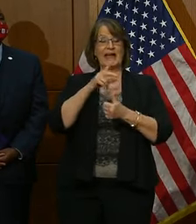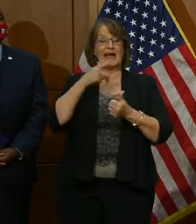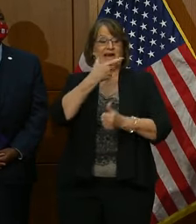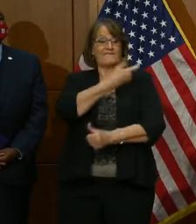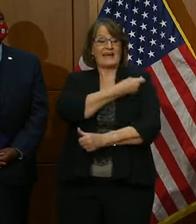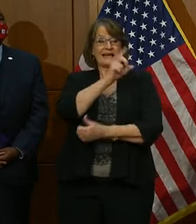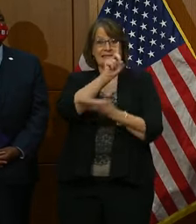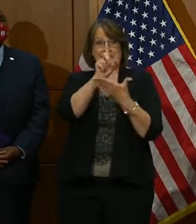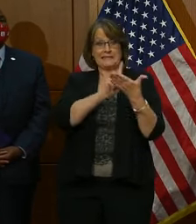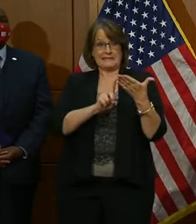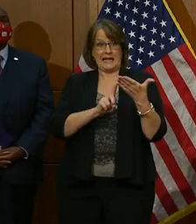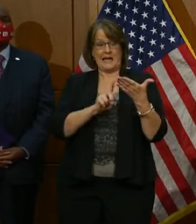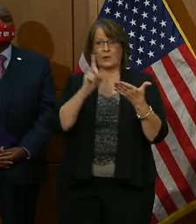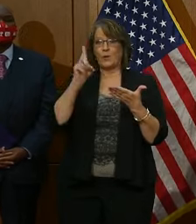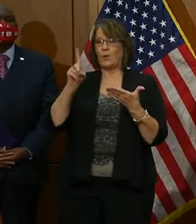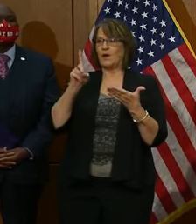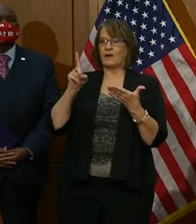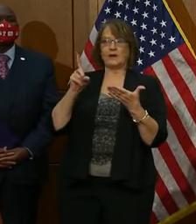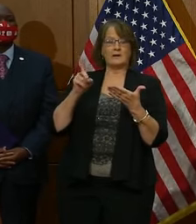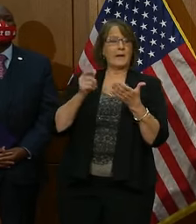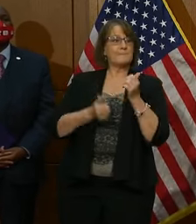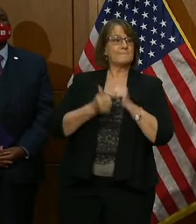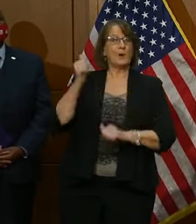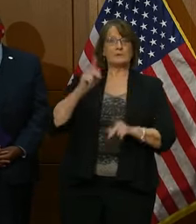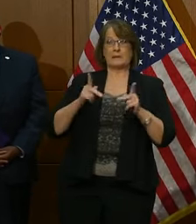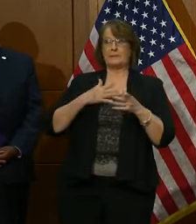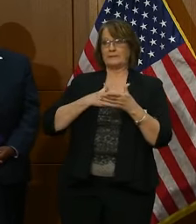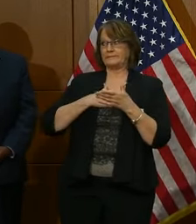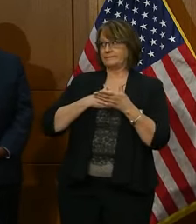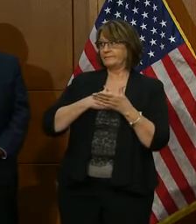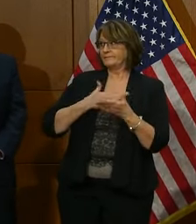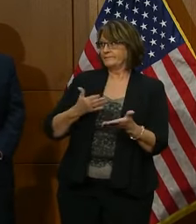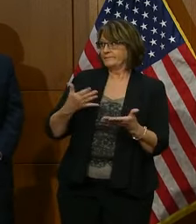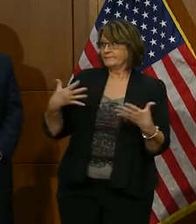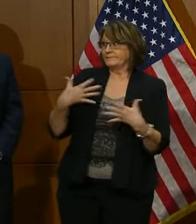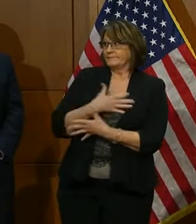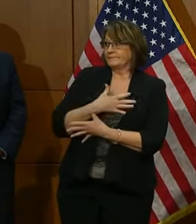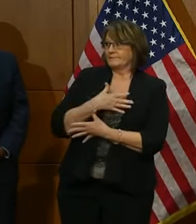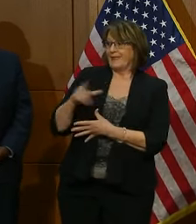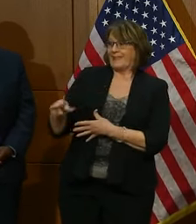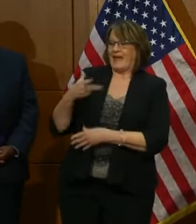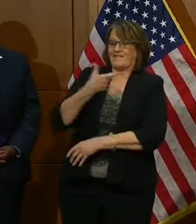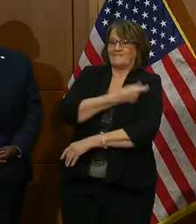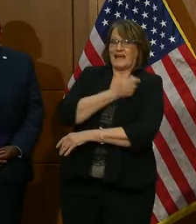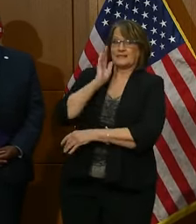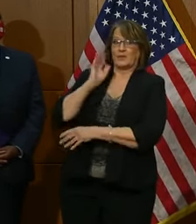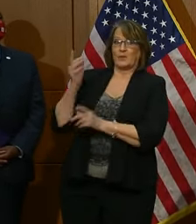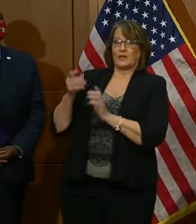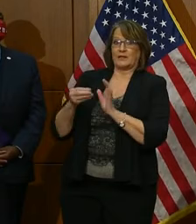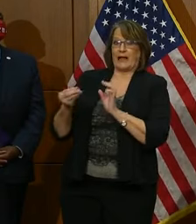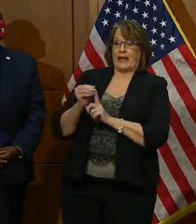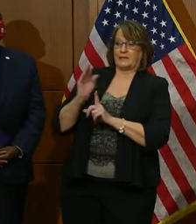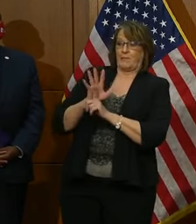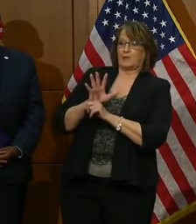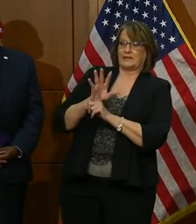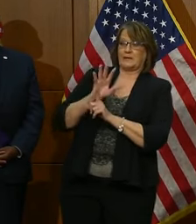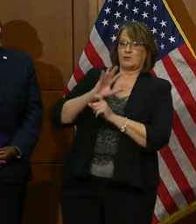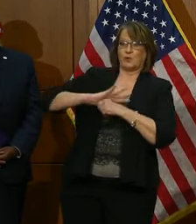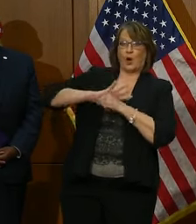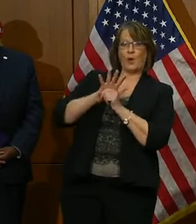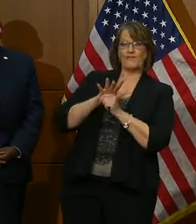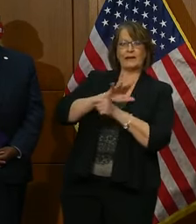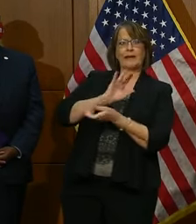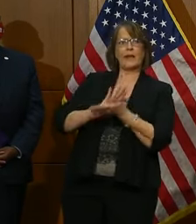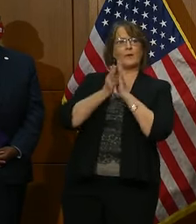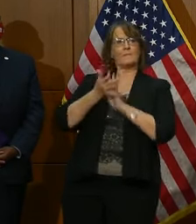One of the routinely expressed fears of the black community is that the vaccine will actually expose them to the virus and make them